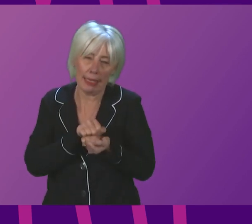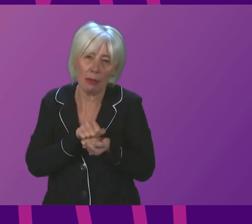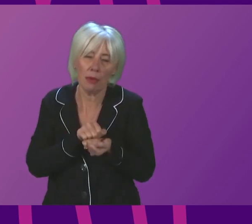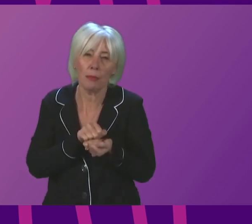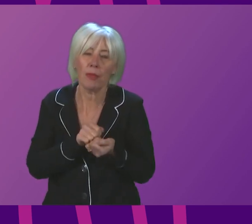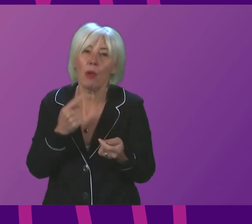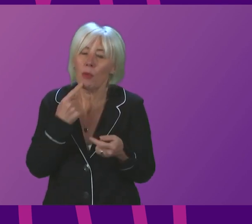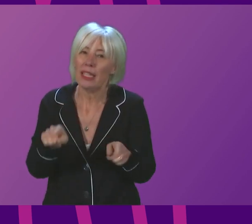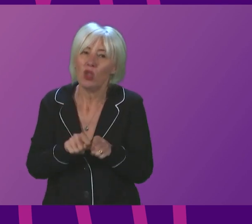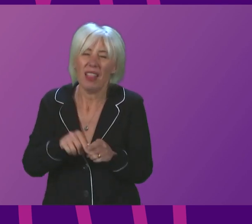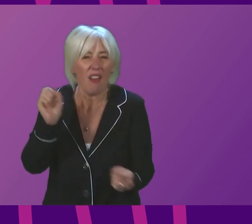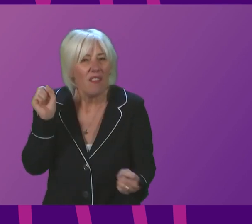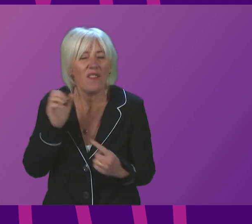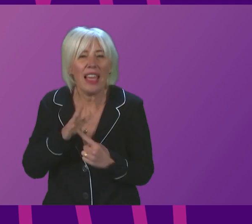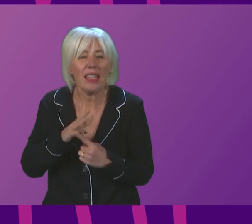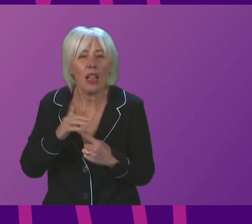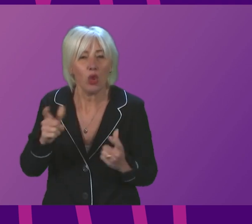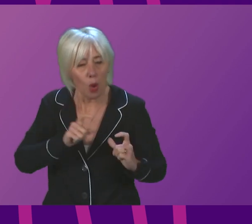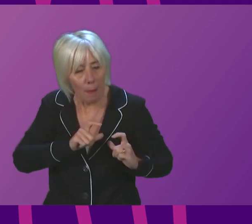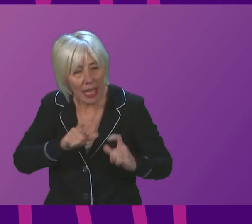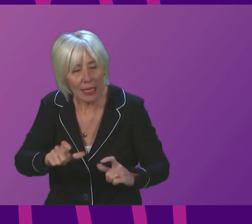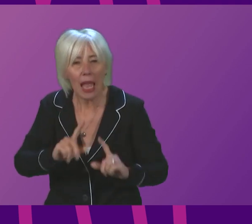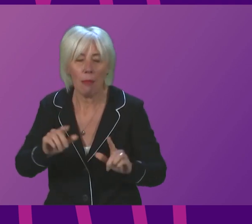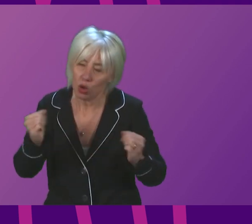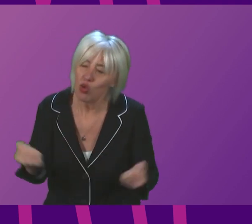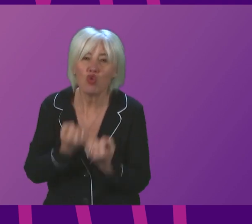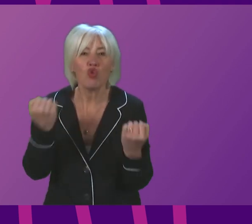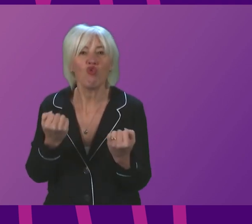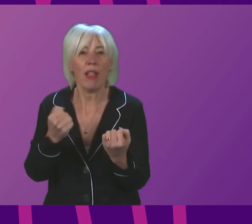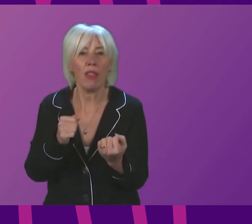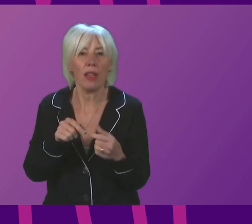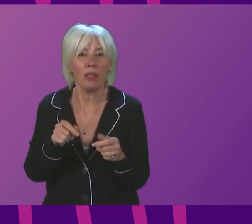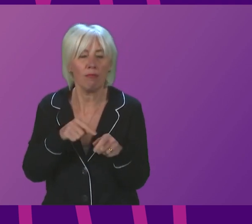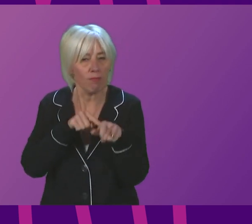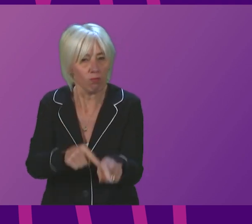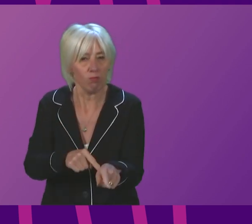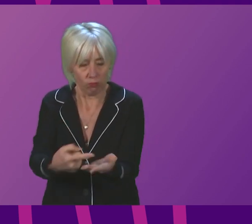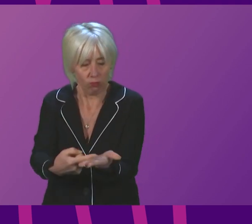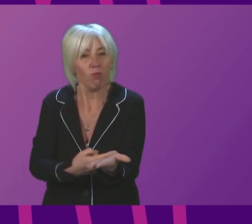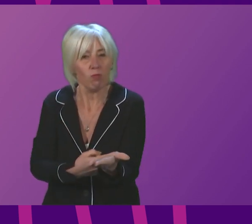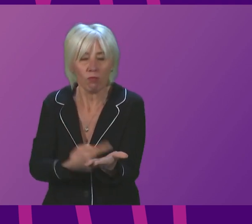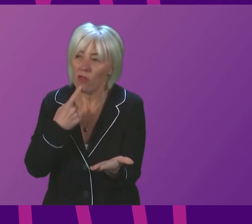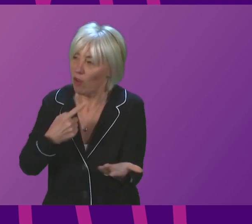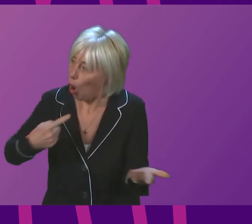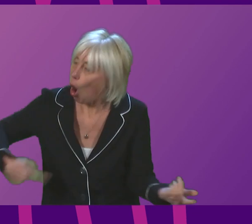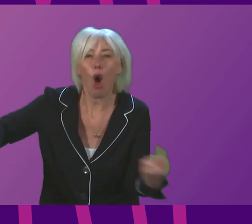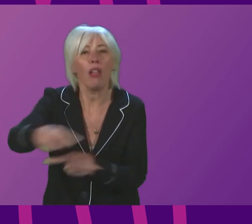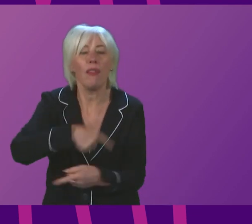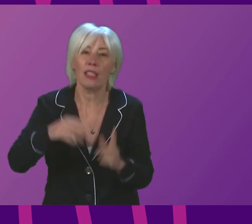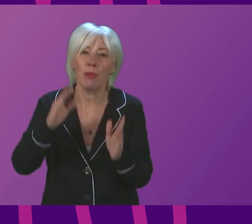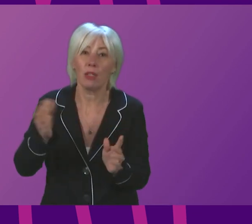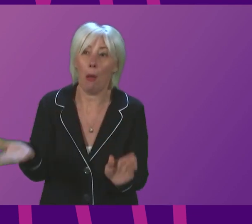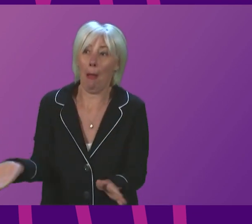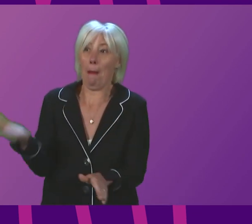it is vital not just to maintain but to strengthen compliance with these protections. It is time for all of us to go back to